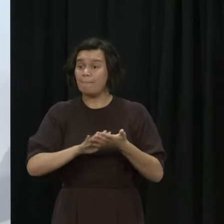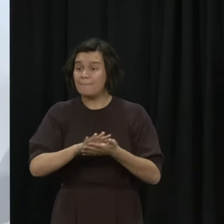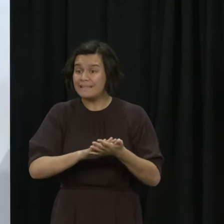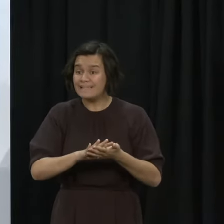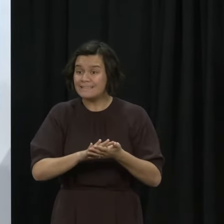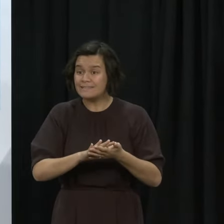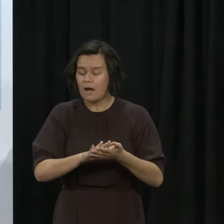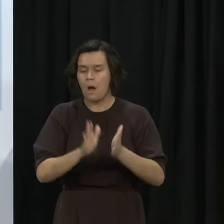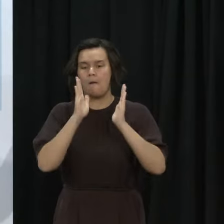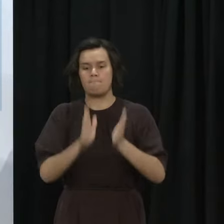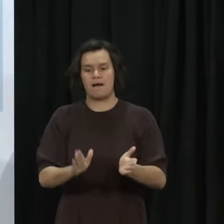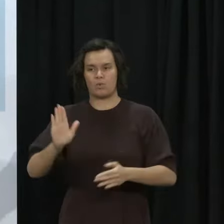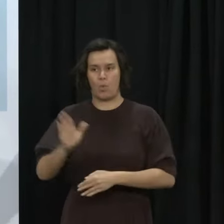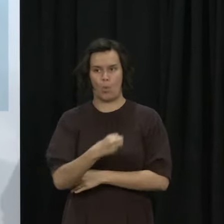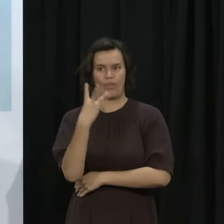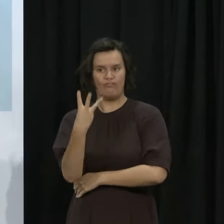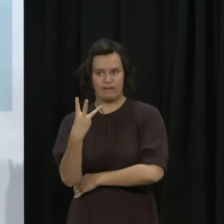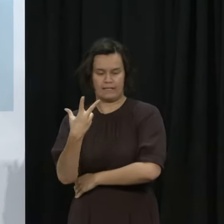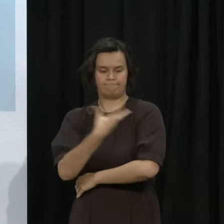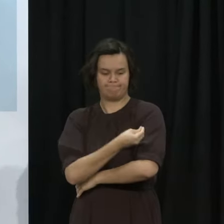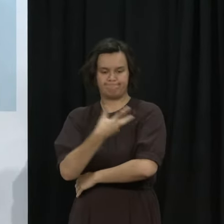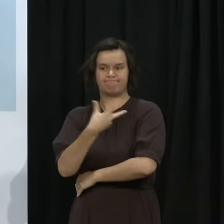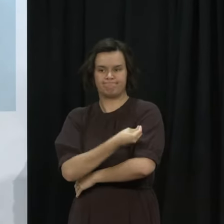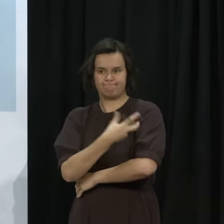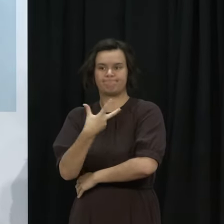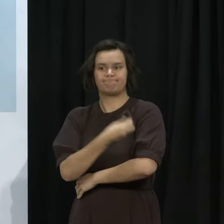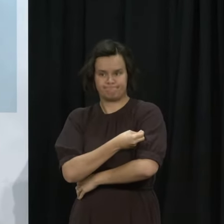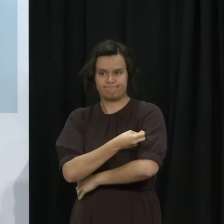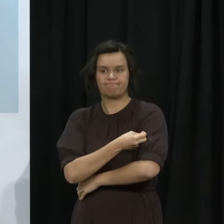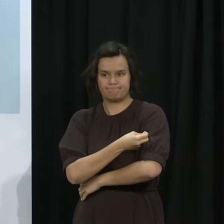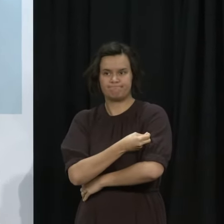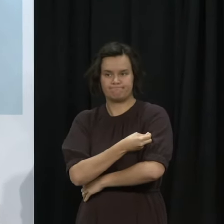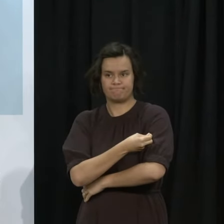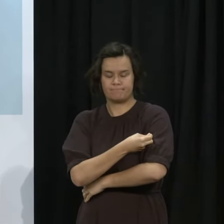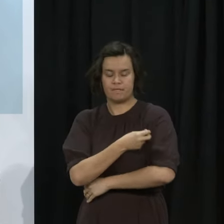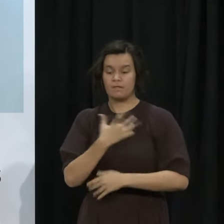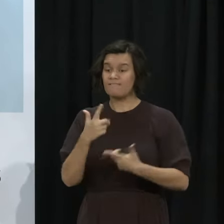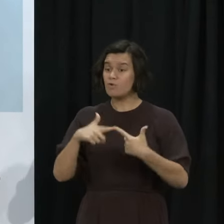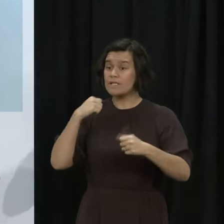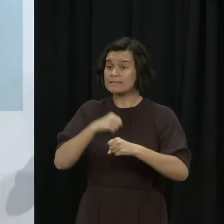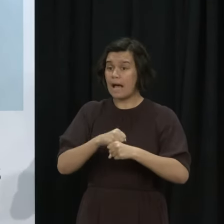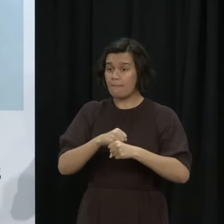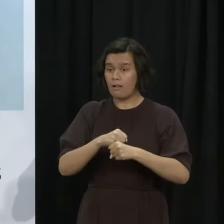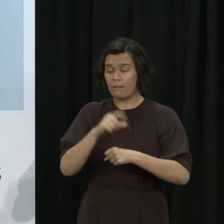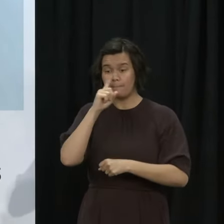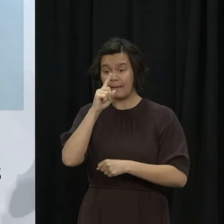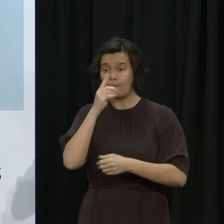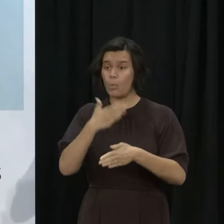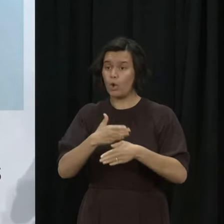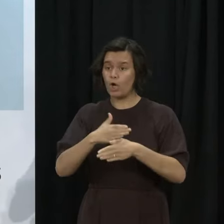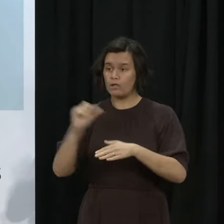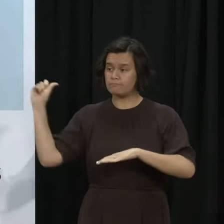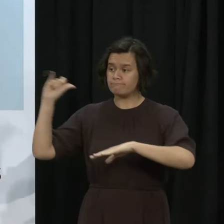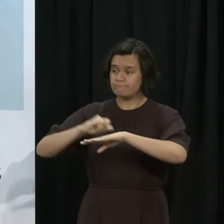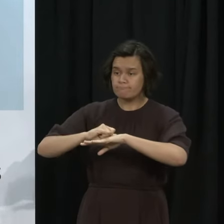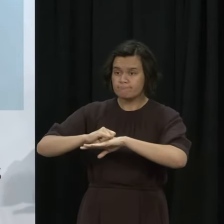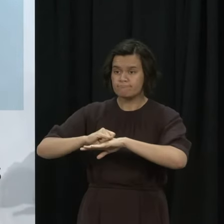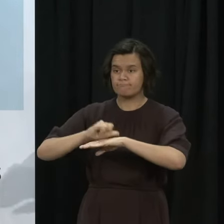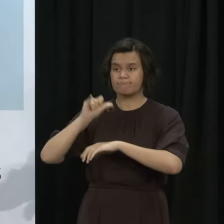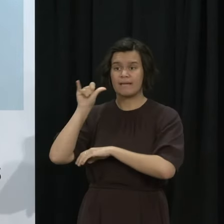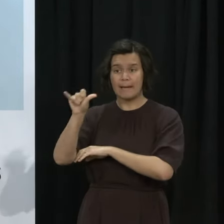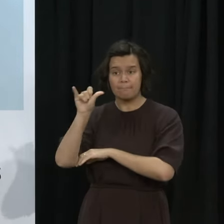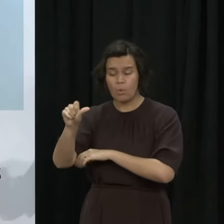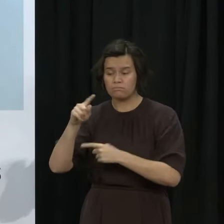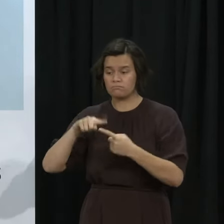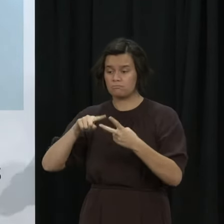be for those workers who are most likely to come into contact with Omicron, our border and our health workers. They'll be required to have their